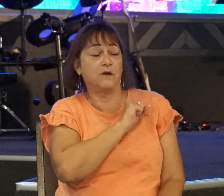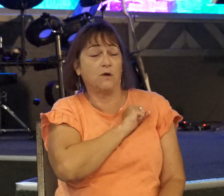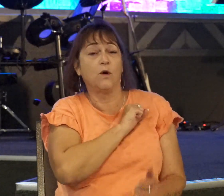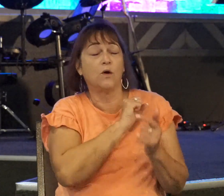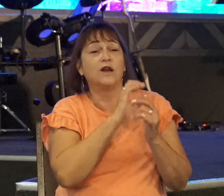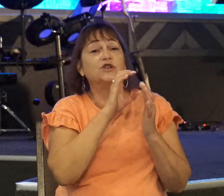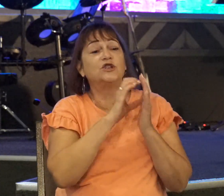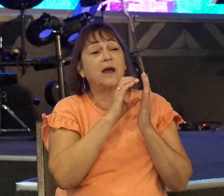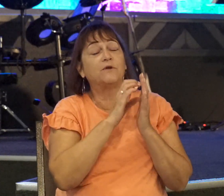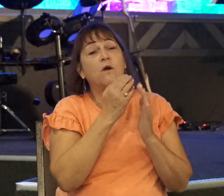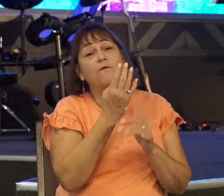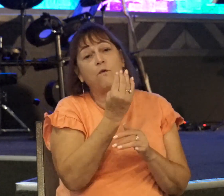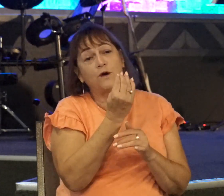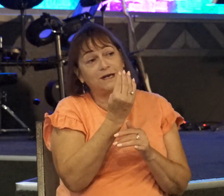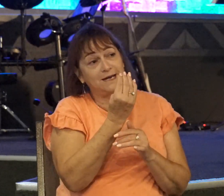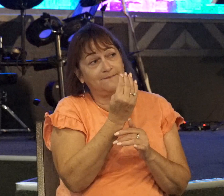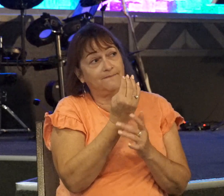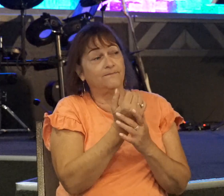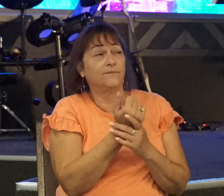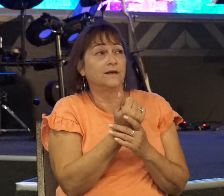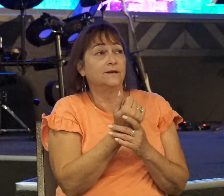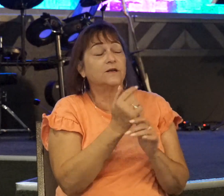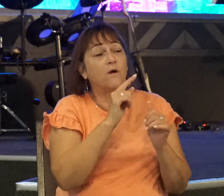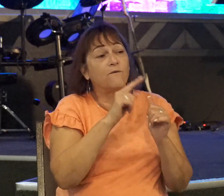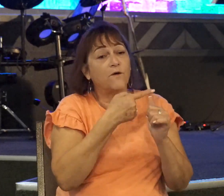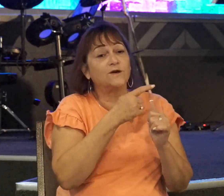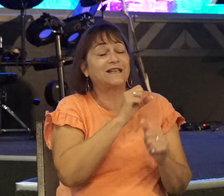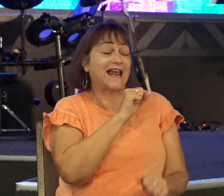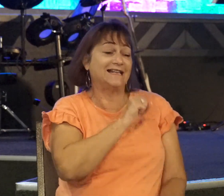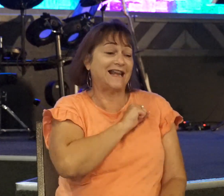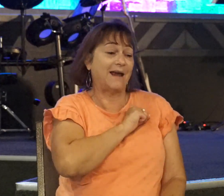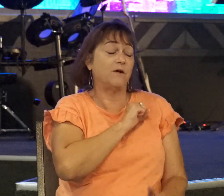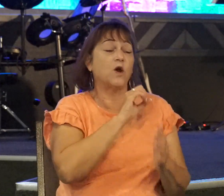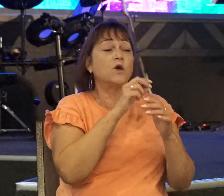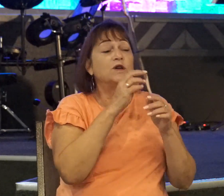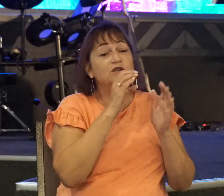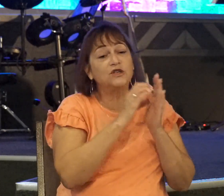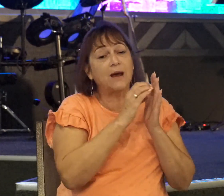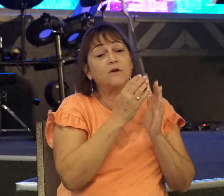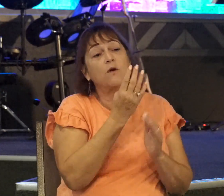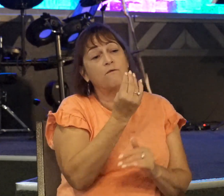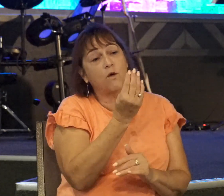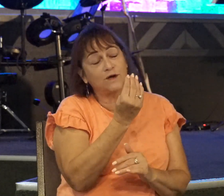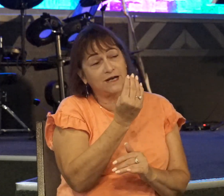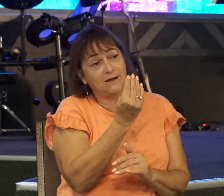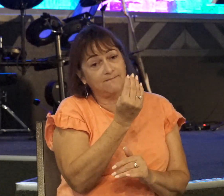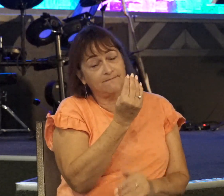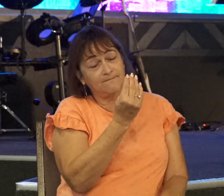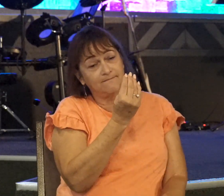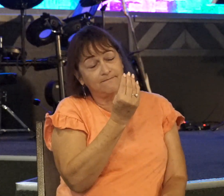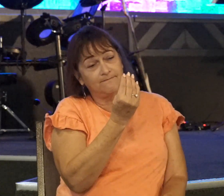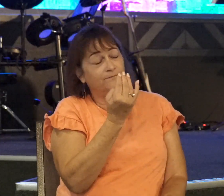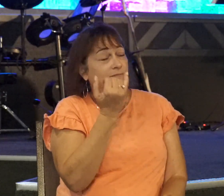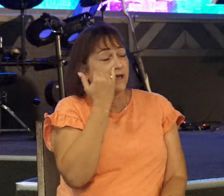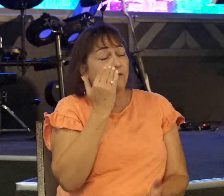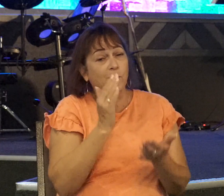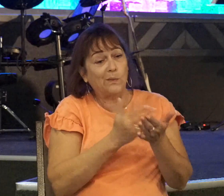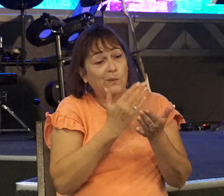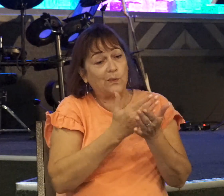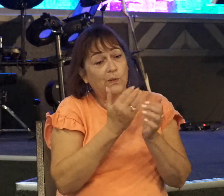14 tonight. So 1st Samuel chapter 14, if you'd turn there with me, that would be great.